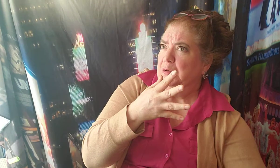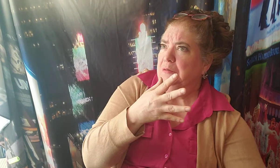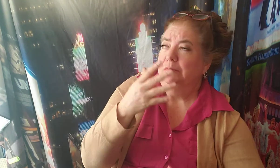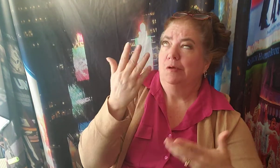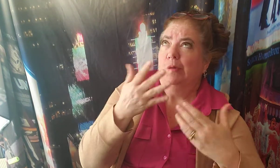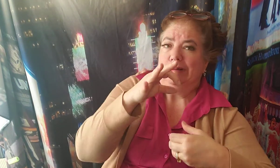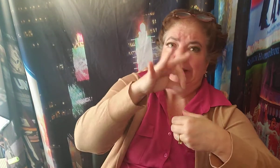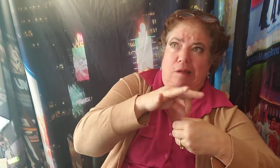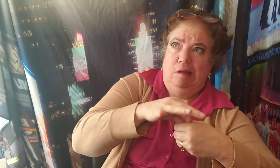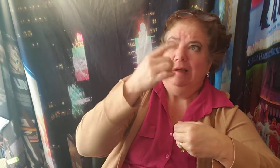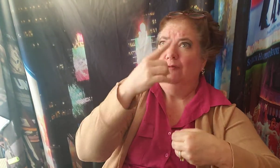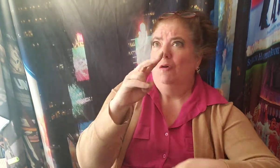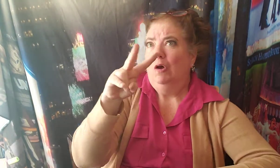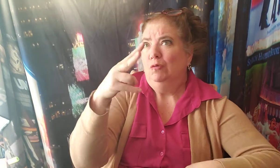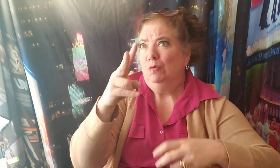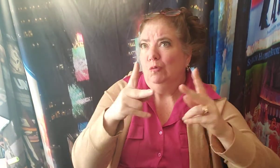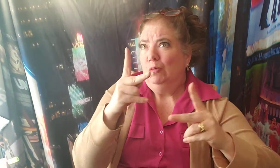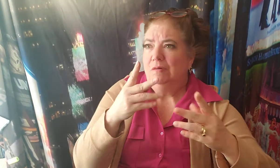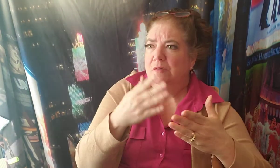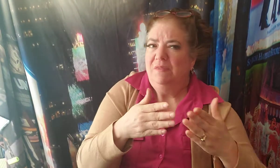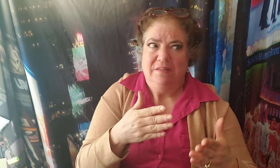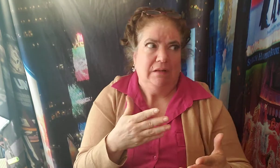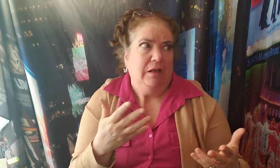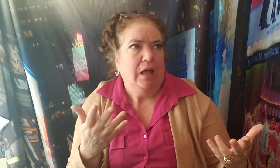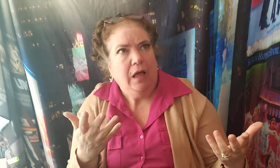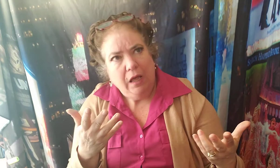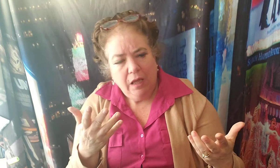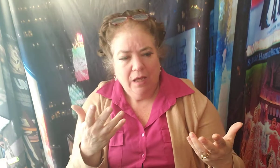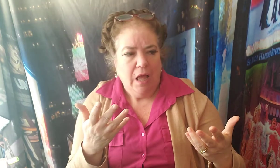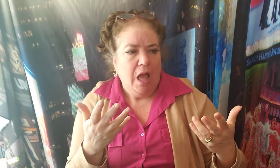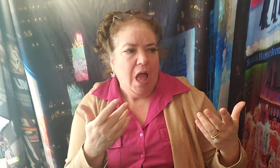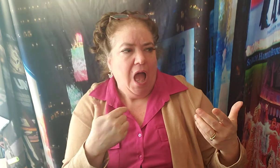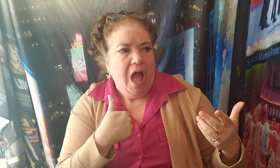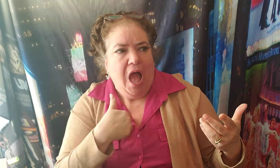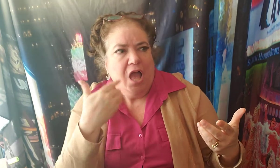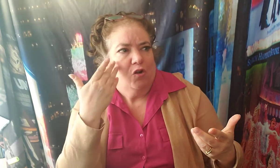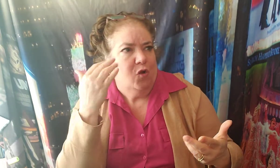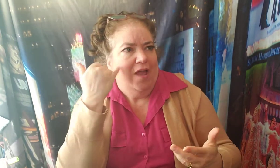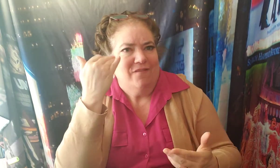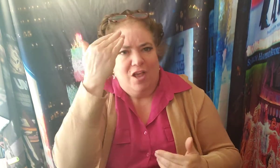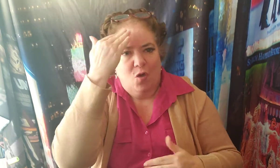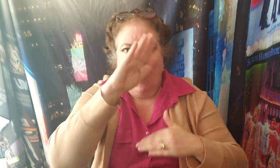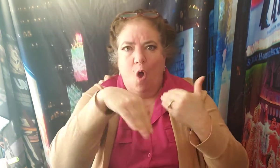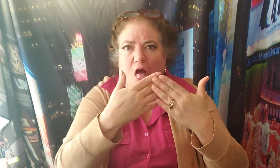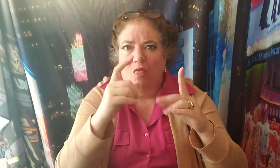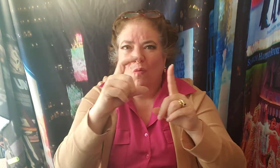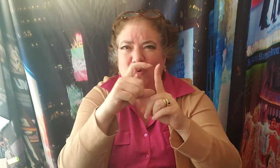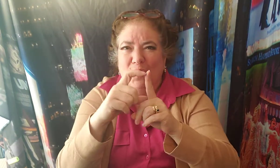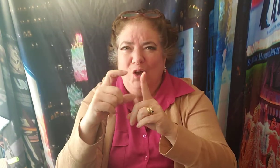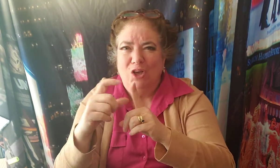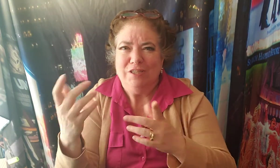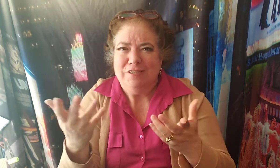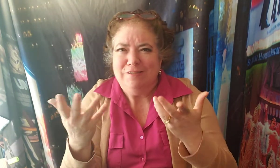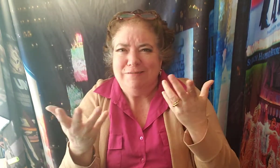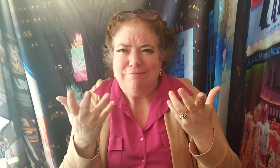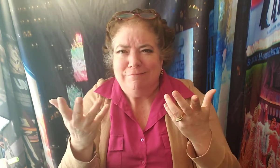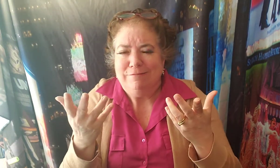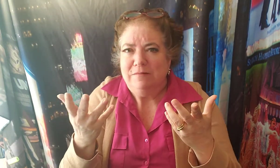something. And I said, I don't know if I know the lyrics. He said, well, don't,